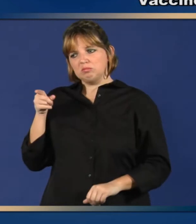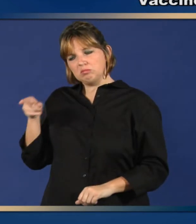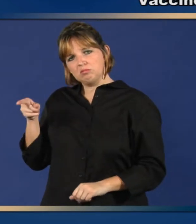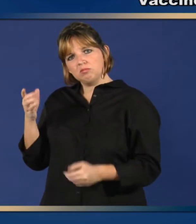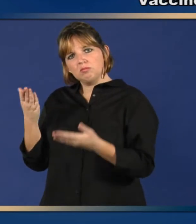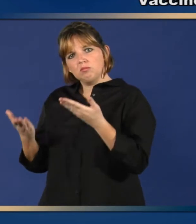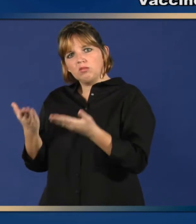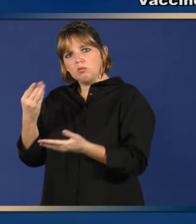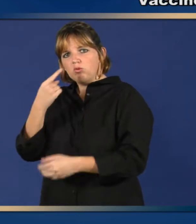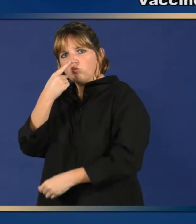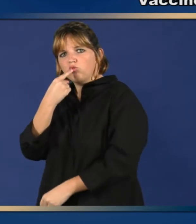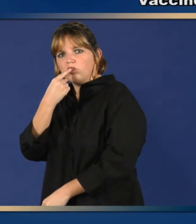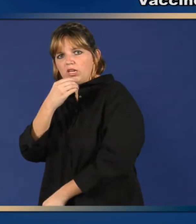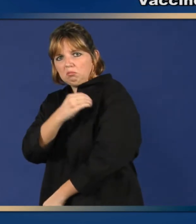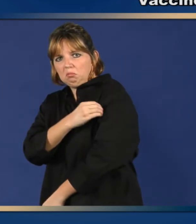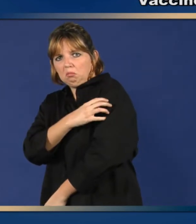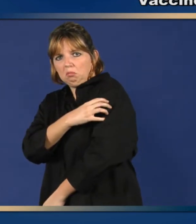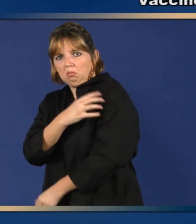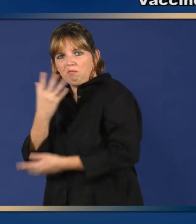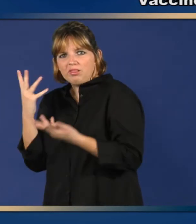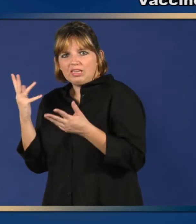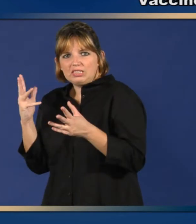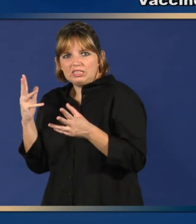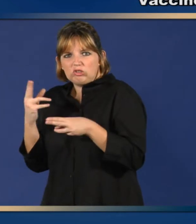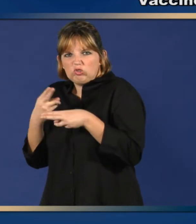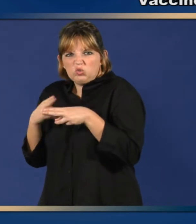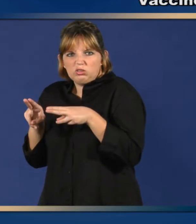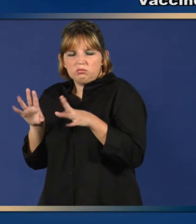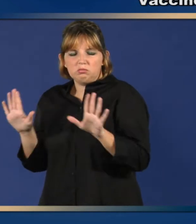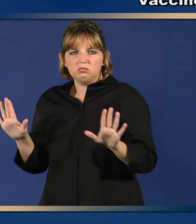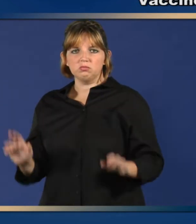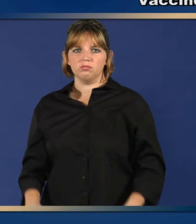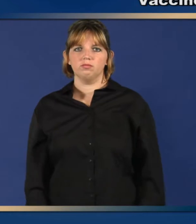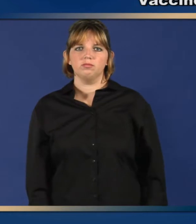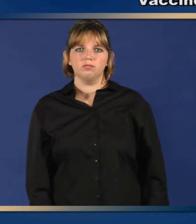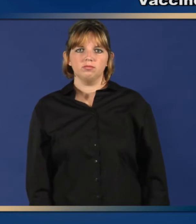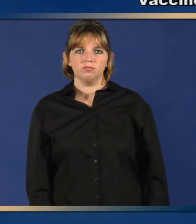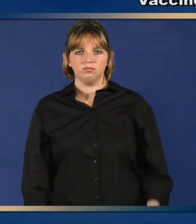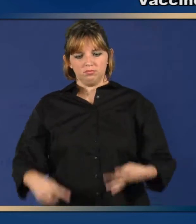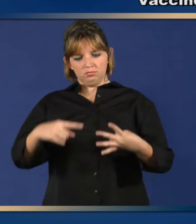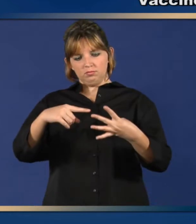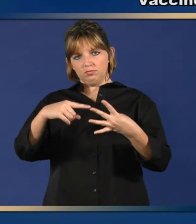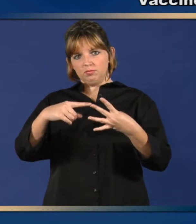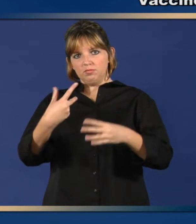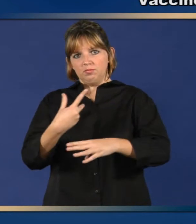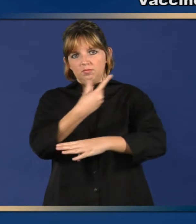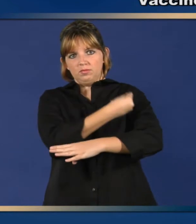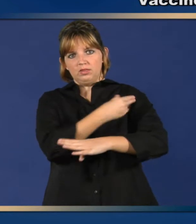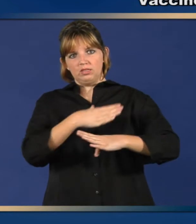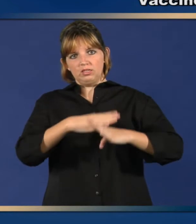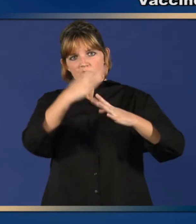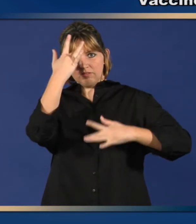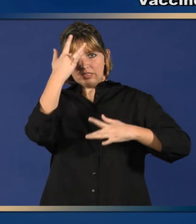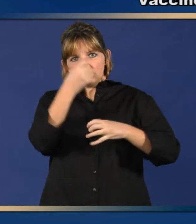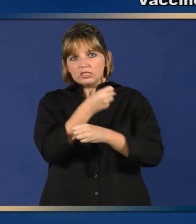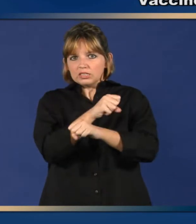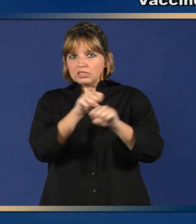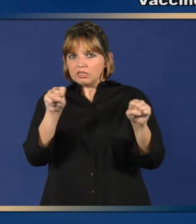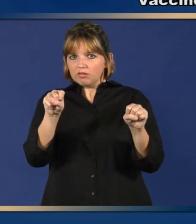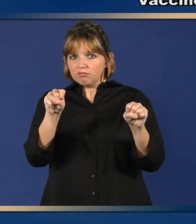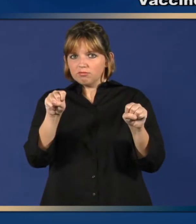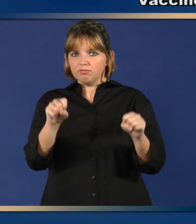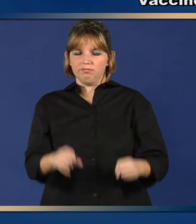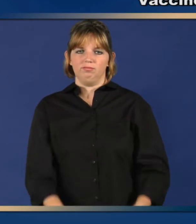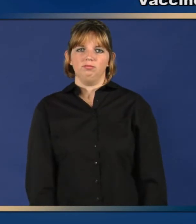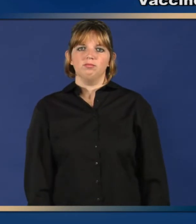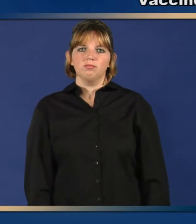long. And it is rare for side effects to be serious. Vaccines are safe. All